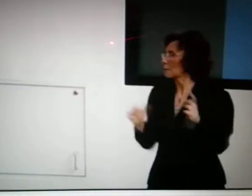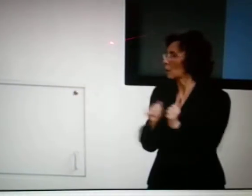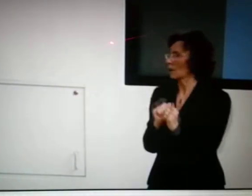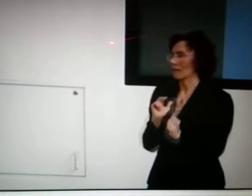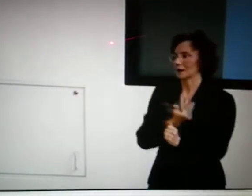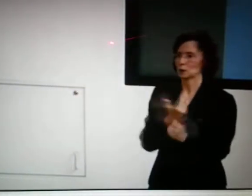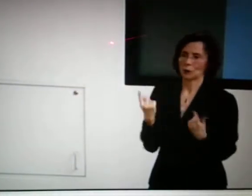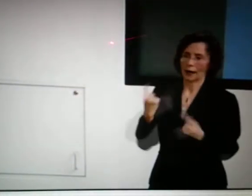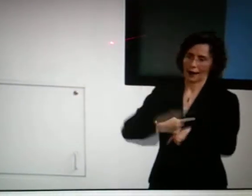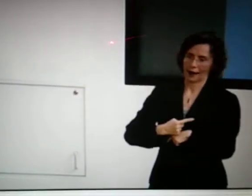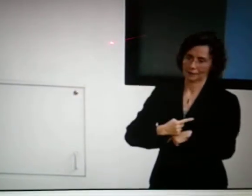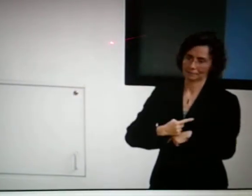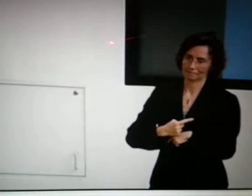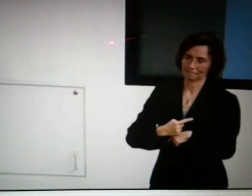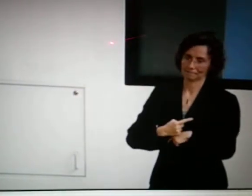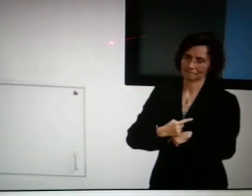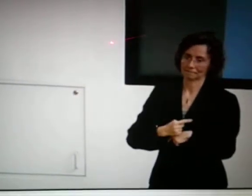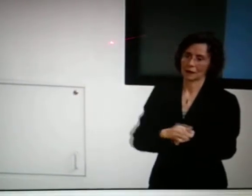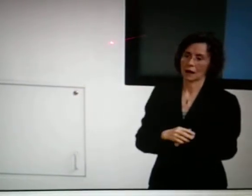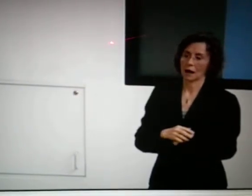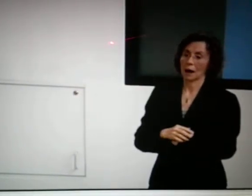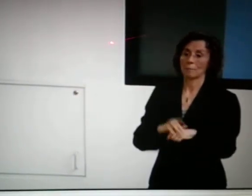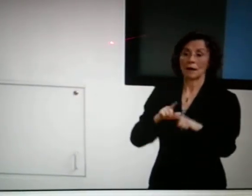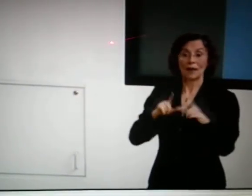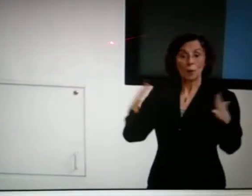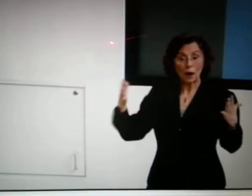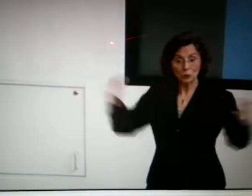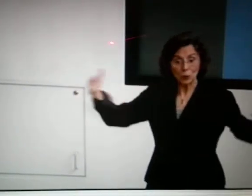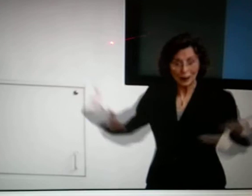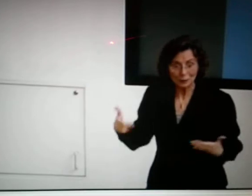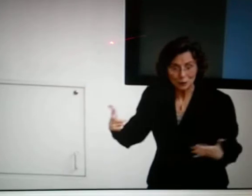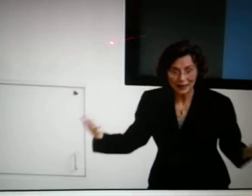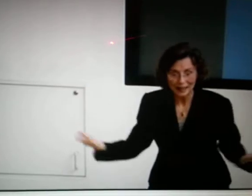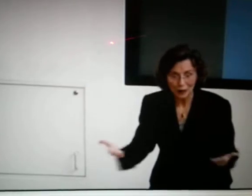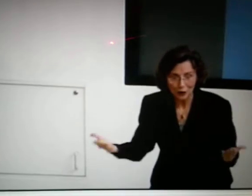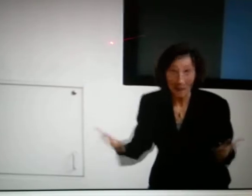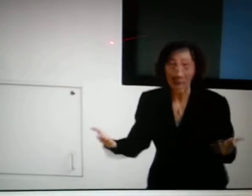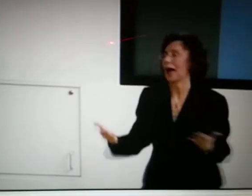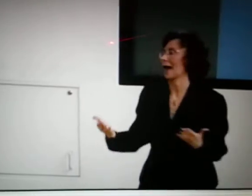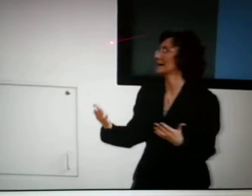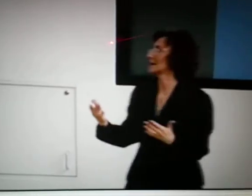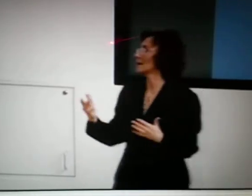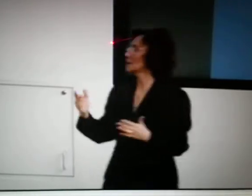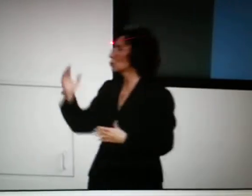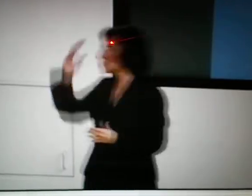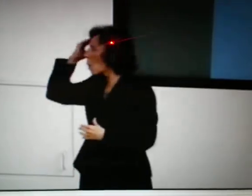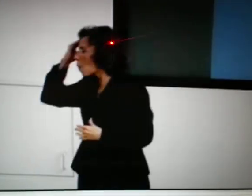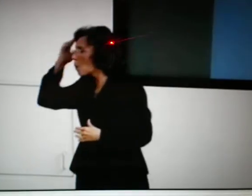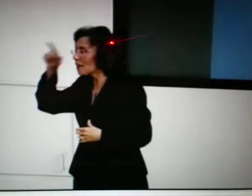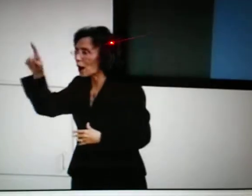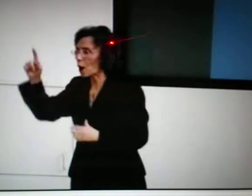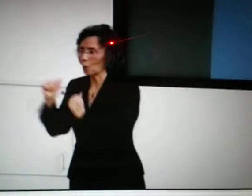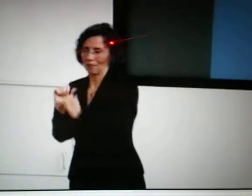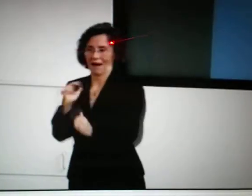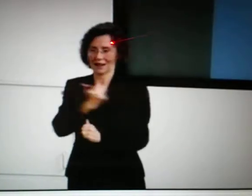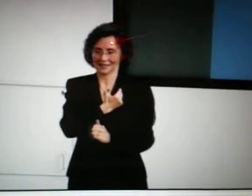who unfortunately could not be here with us today. But they wanted to welcome you here, and